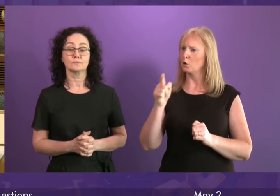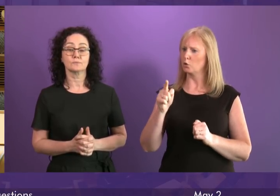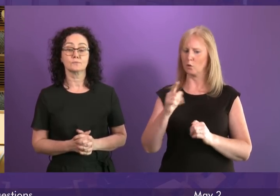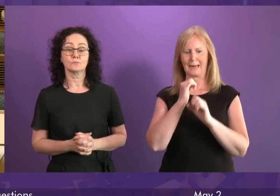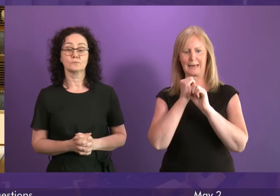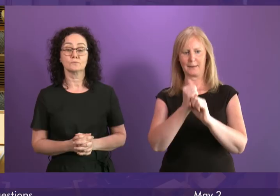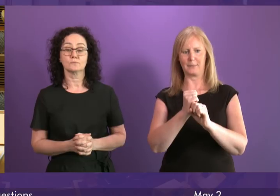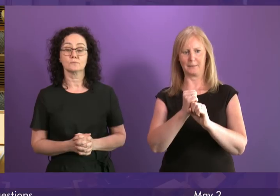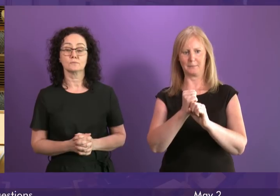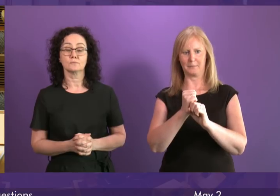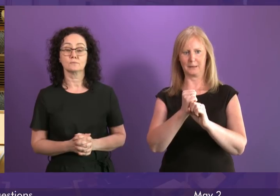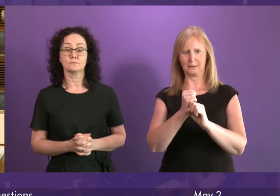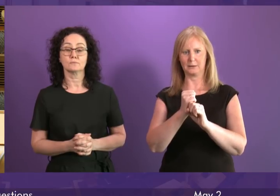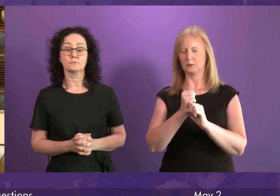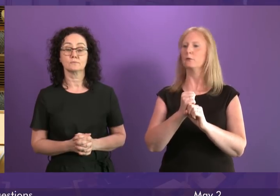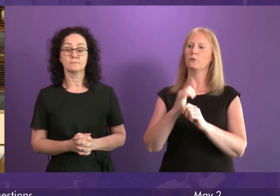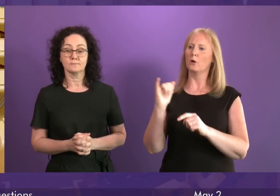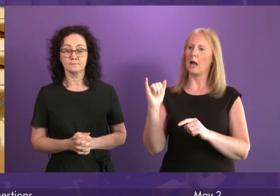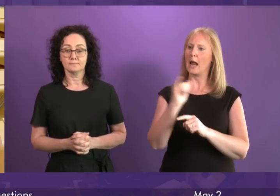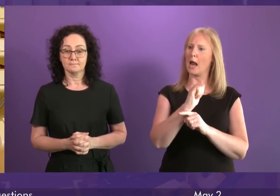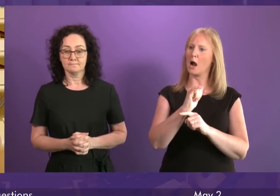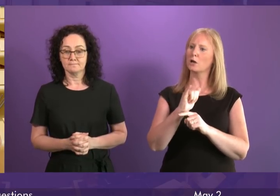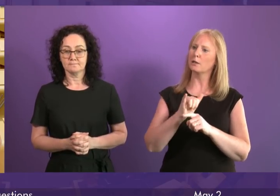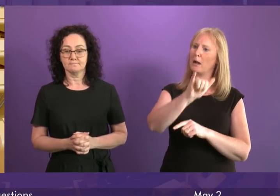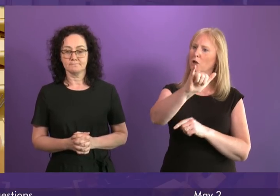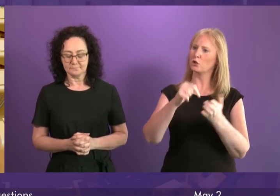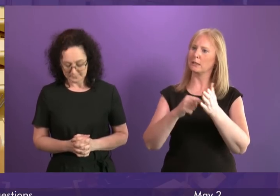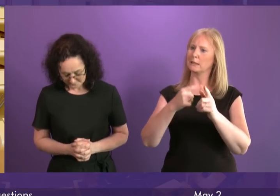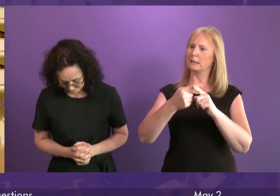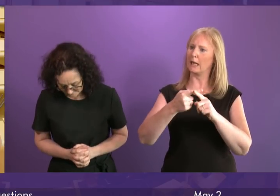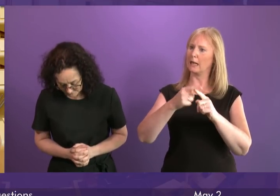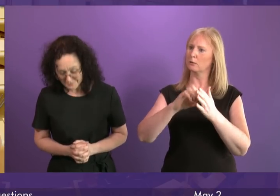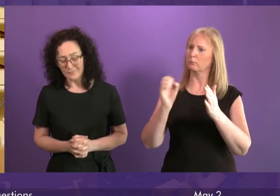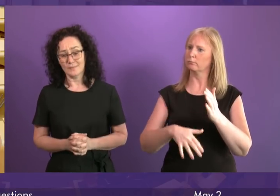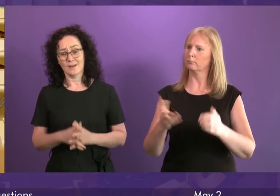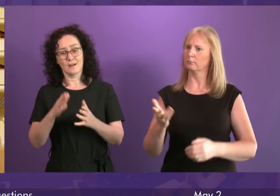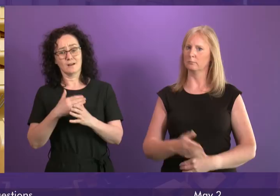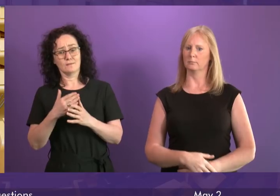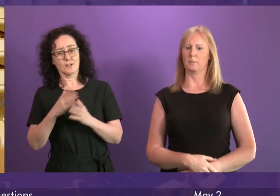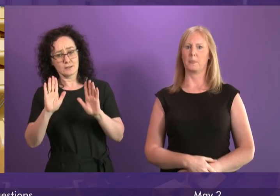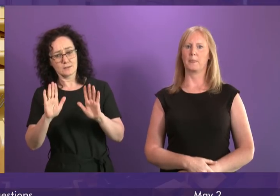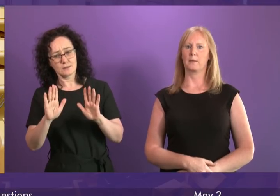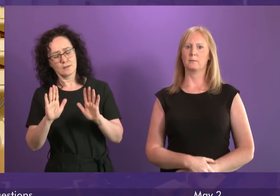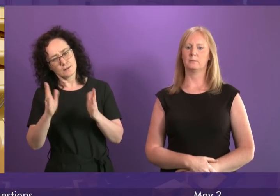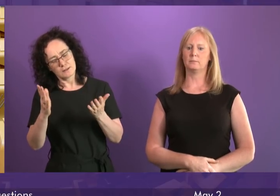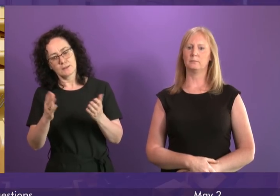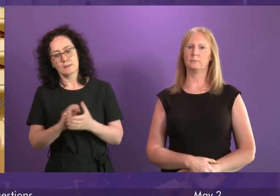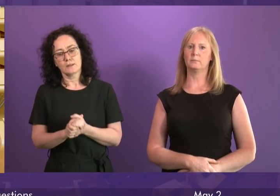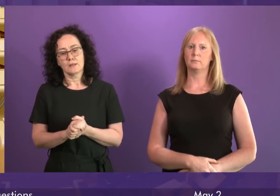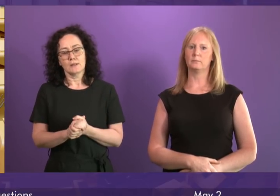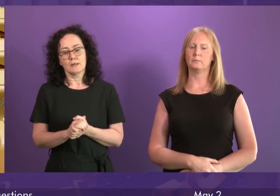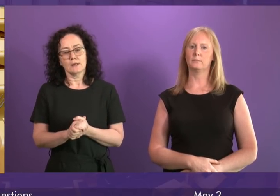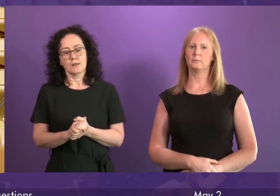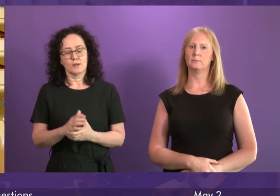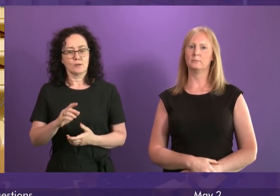commitment to cut the air departure tax? First Minister. Firstly, for reasons that members across